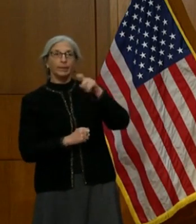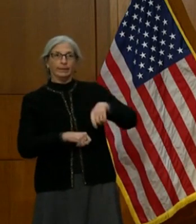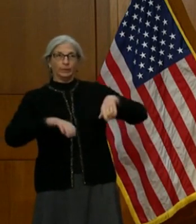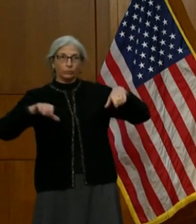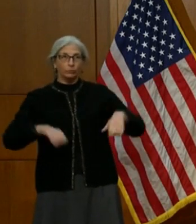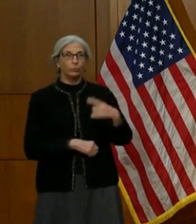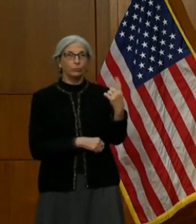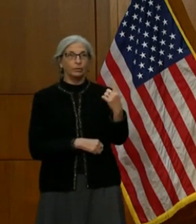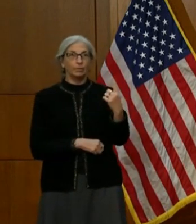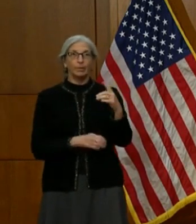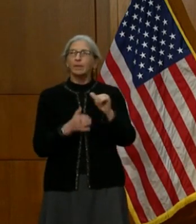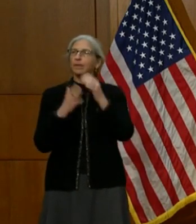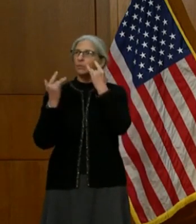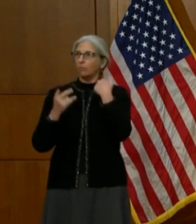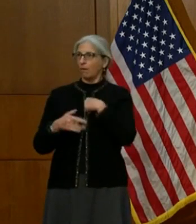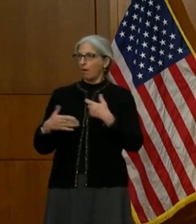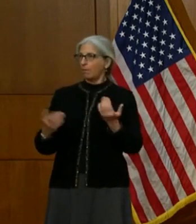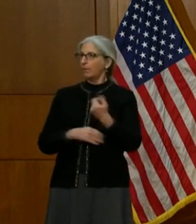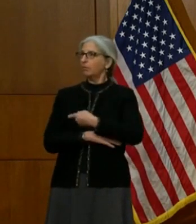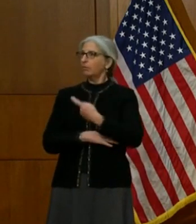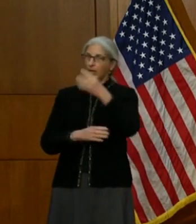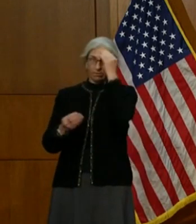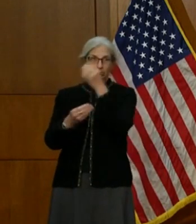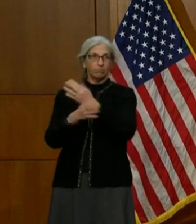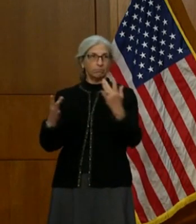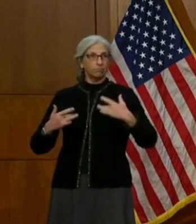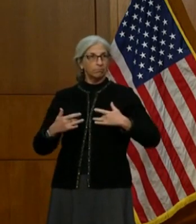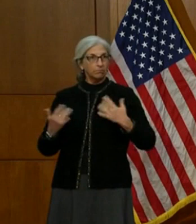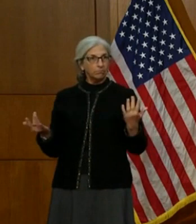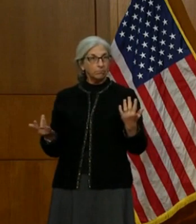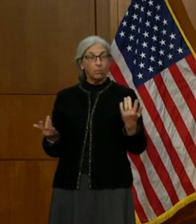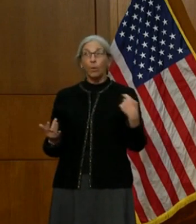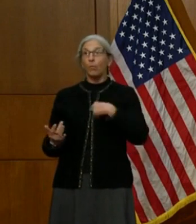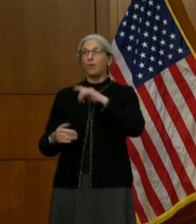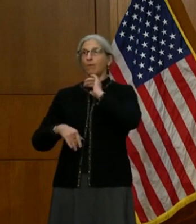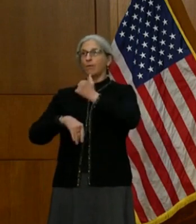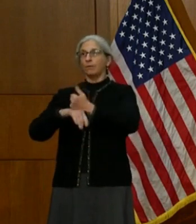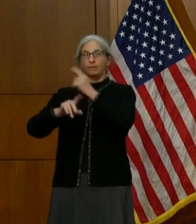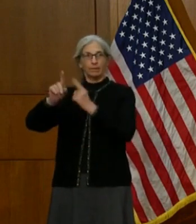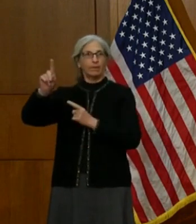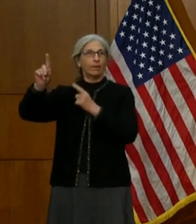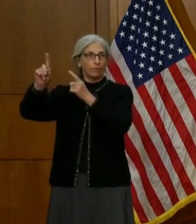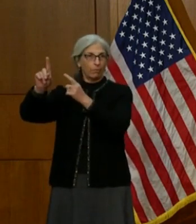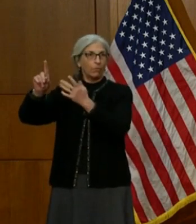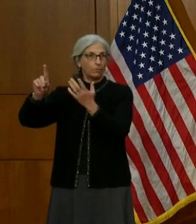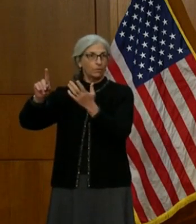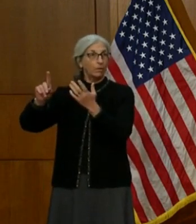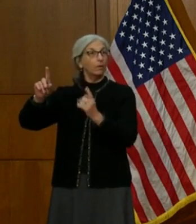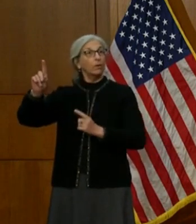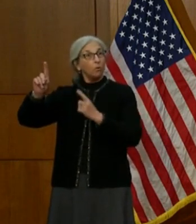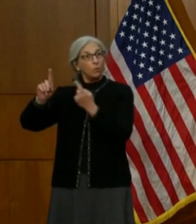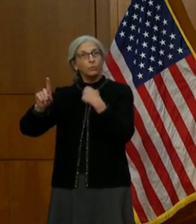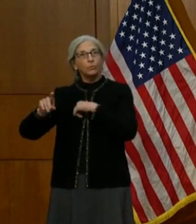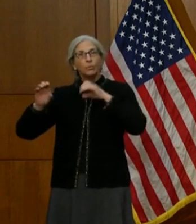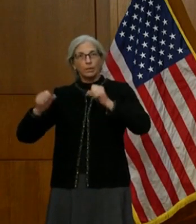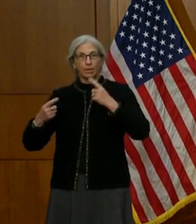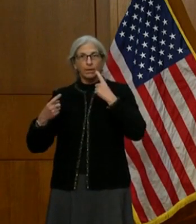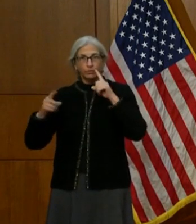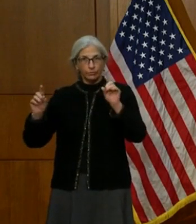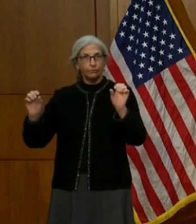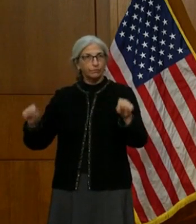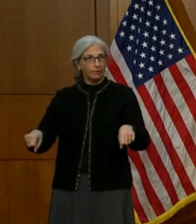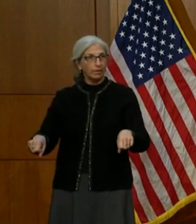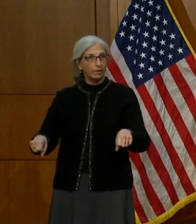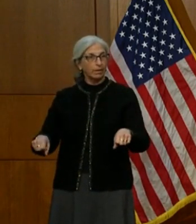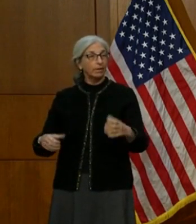and that's some of the announcements that I made today. Number one, we're setting goals, and they're goals that are achievable. As